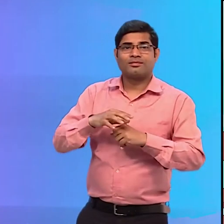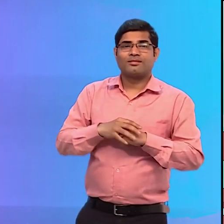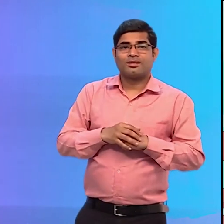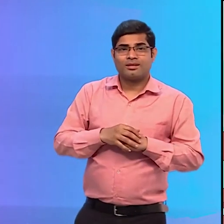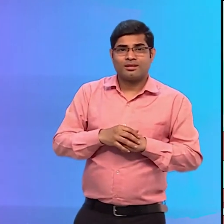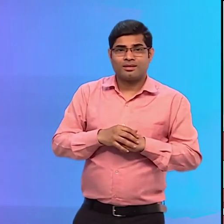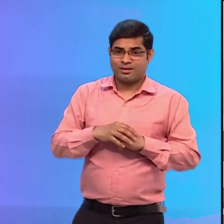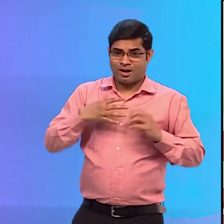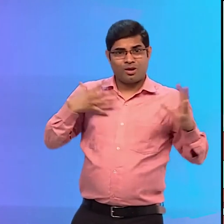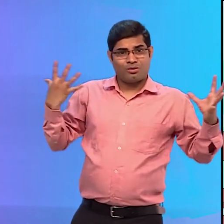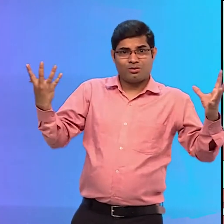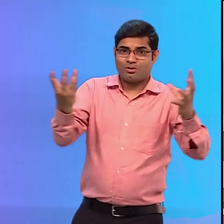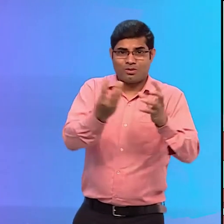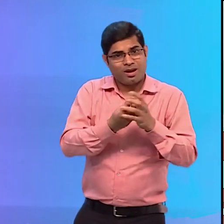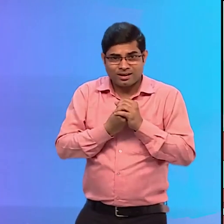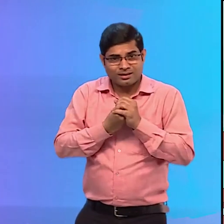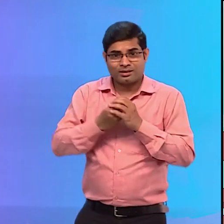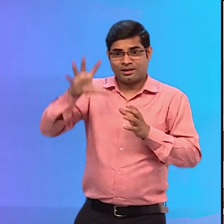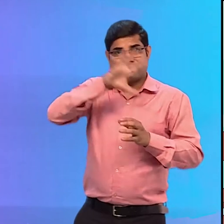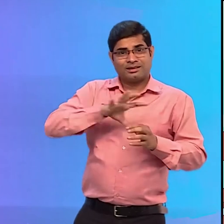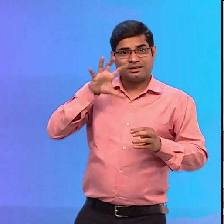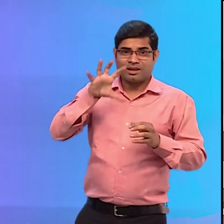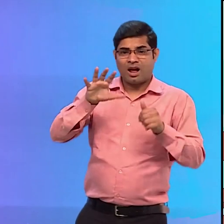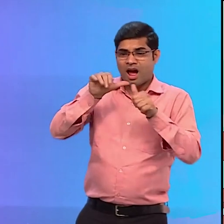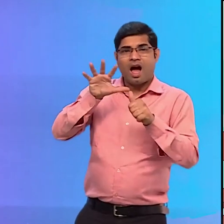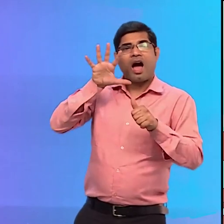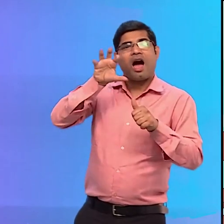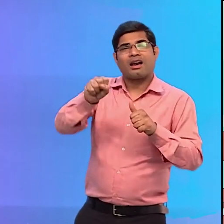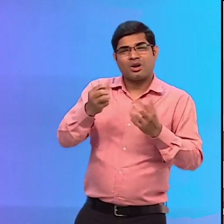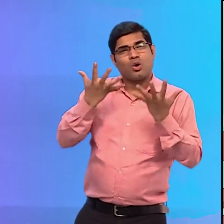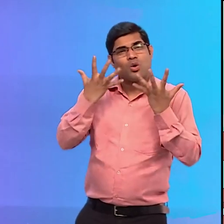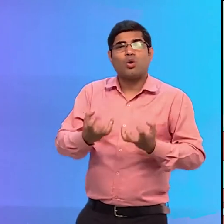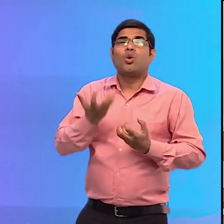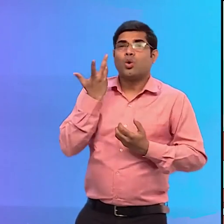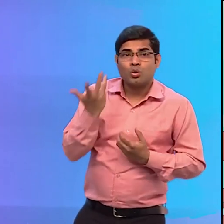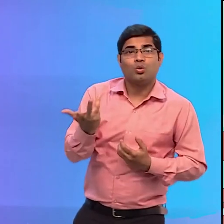Ma'am, but why do we need to make our country accessible?